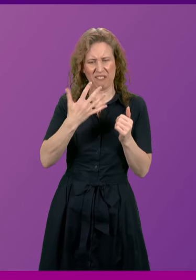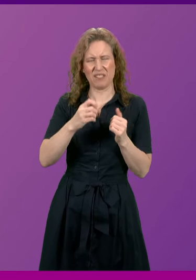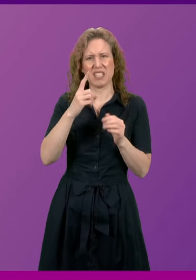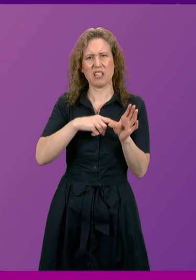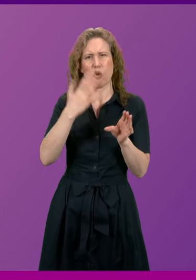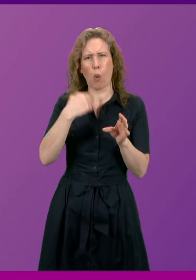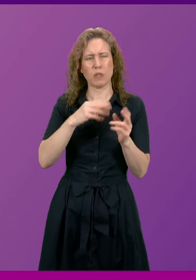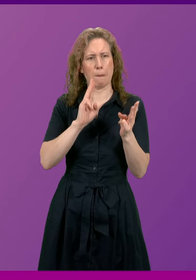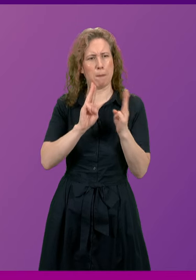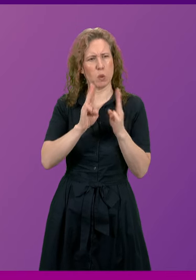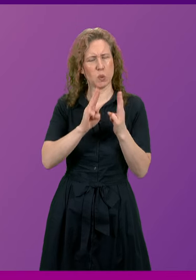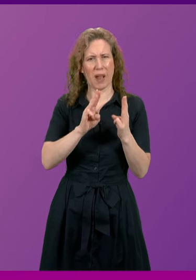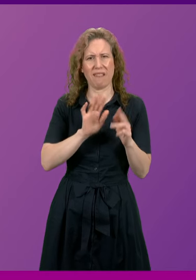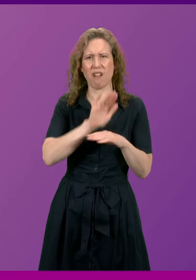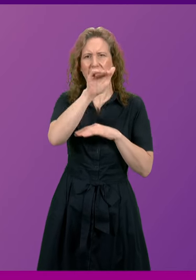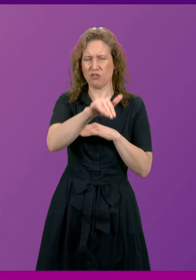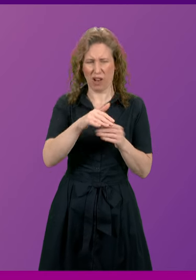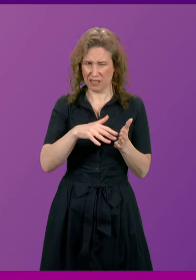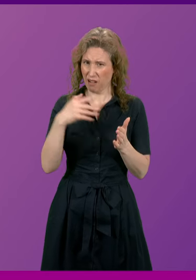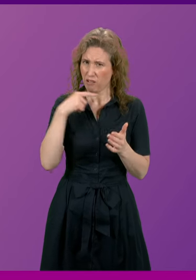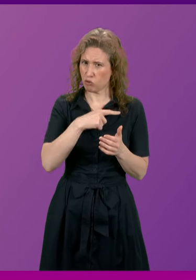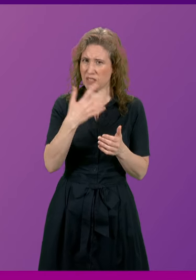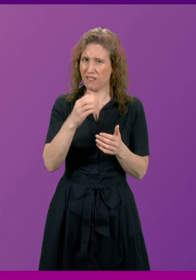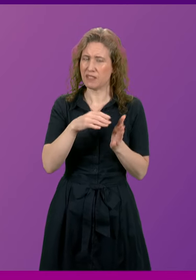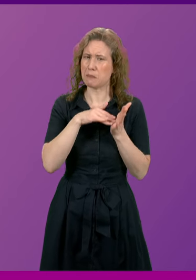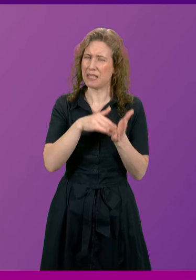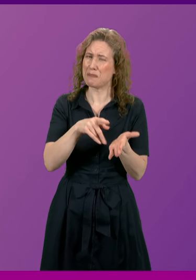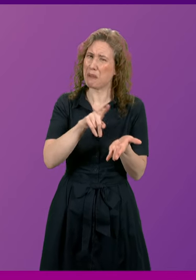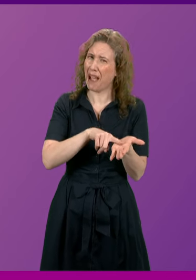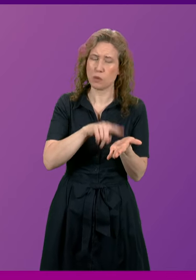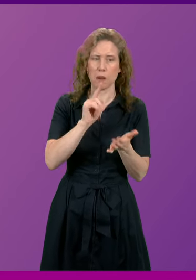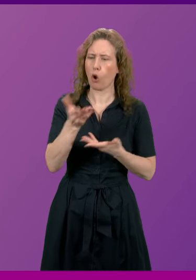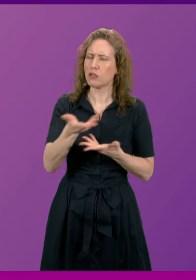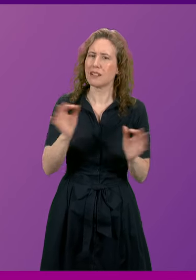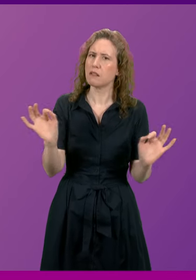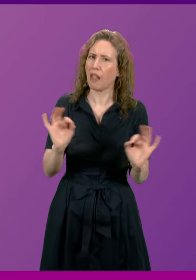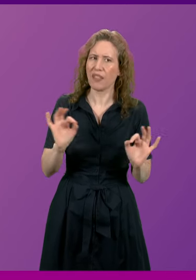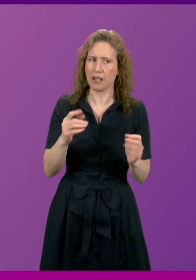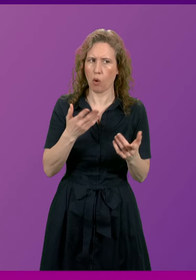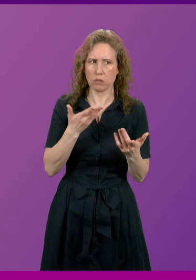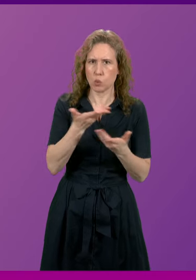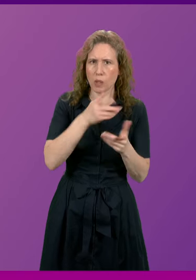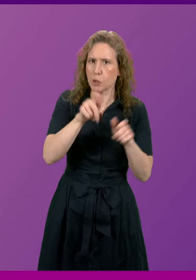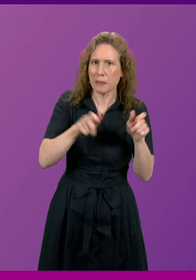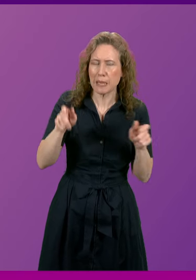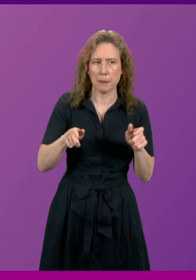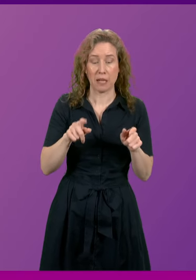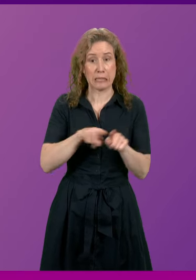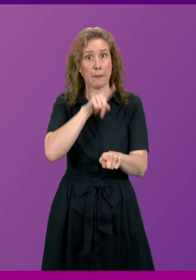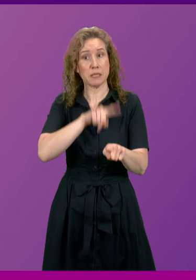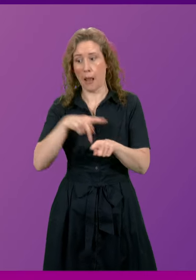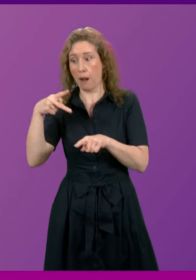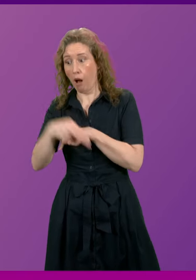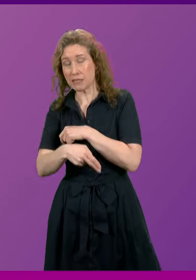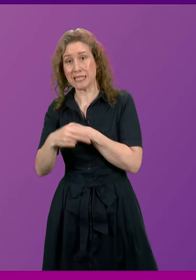now estimated at a staggering cost of over £150 million and with no consultation with my constituents while cutting the city's public